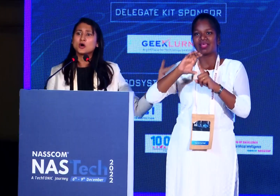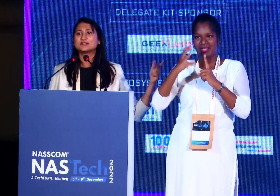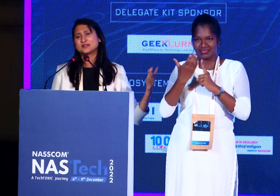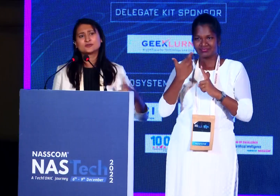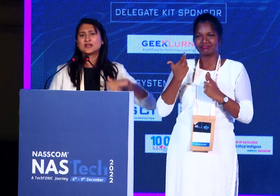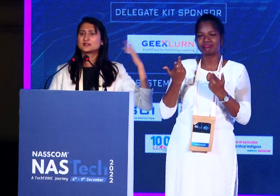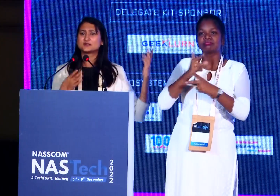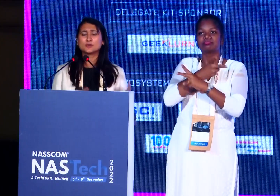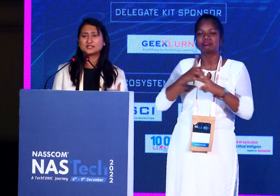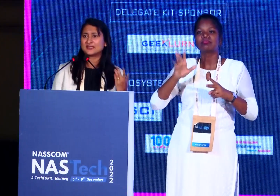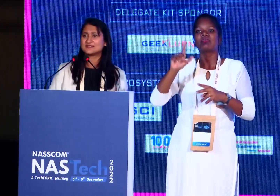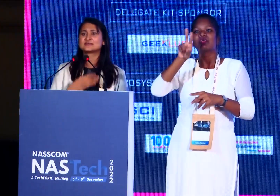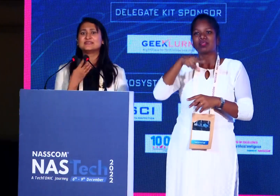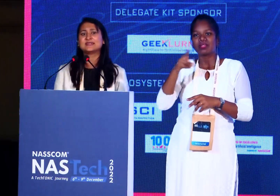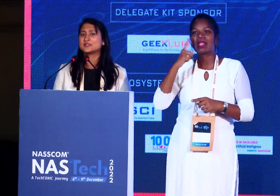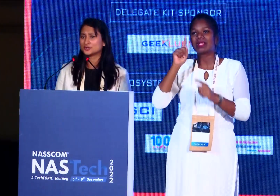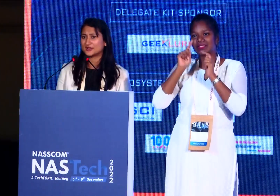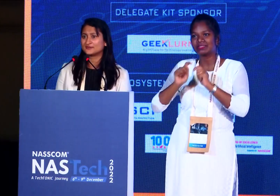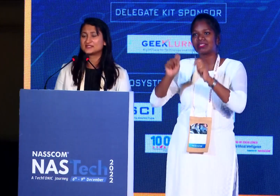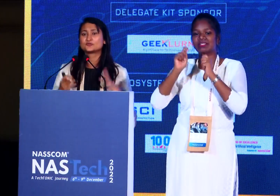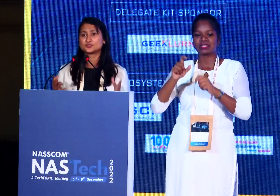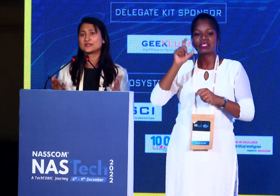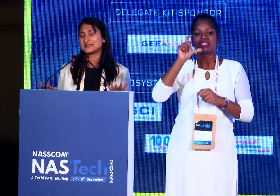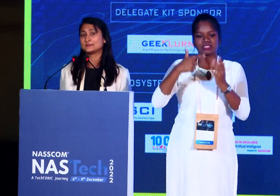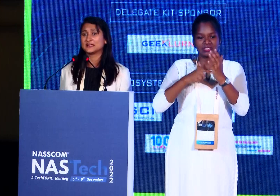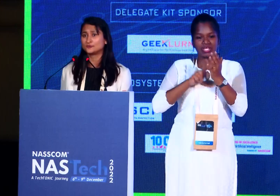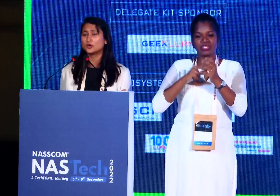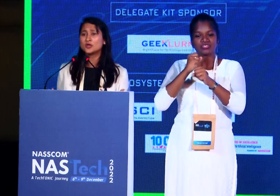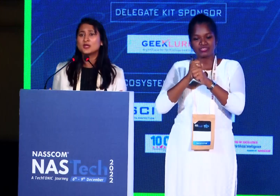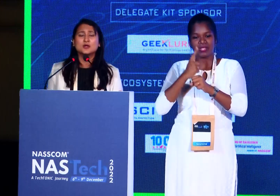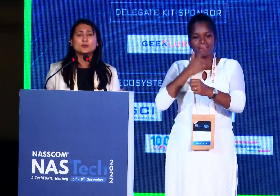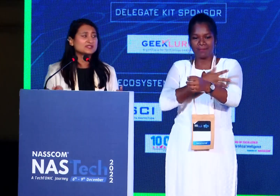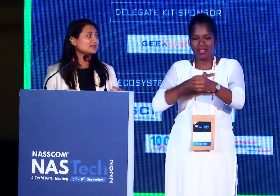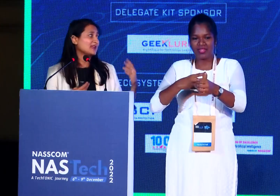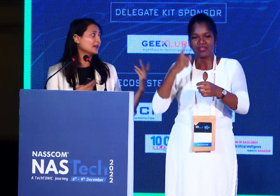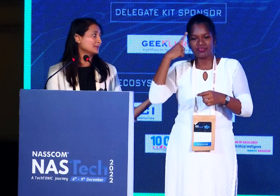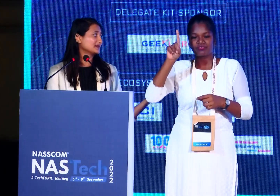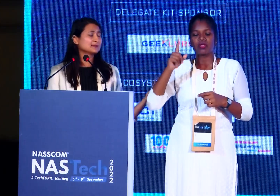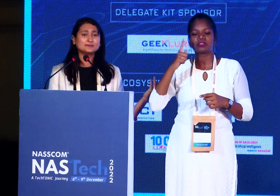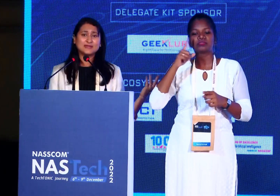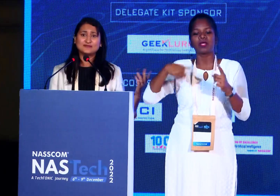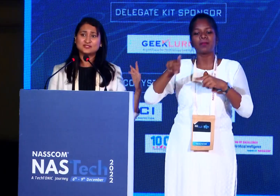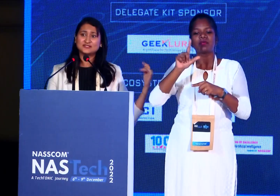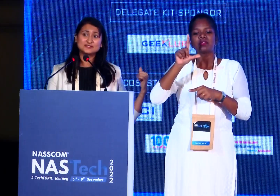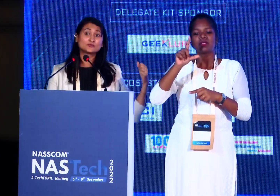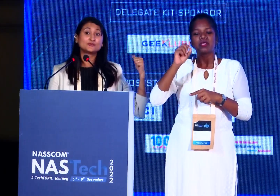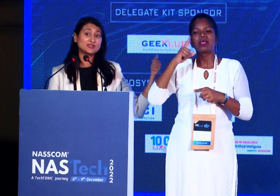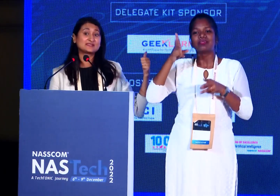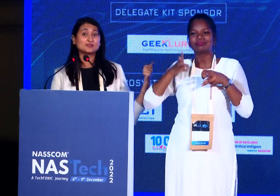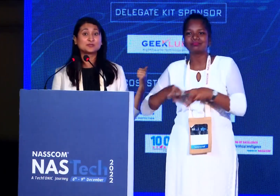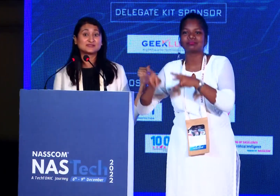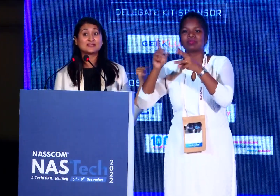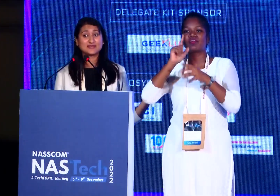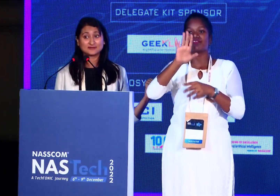or that of other Doppler tests, CT angiographies to visualize blood flow, which is very cumbersome and which leads to